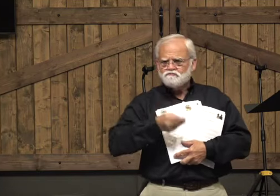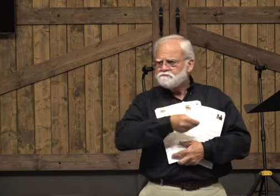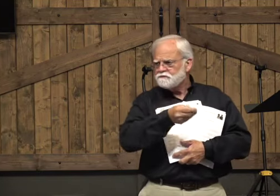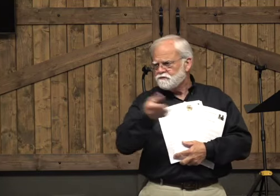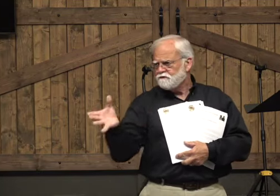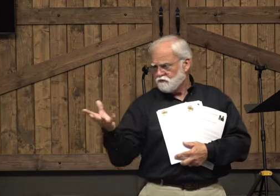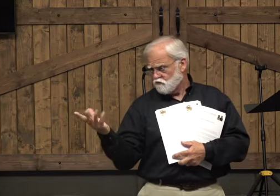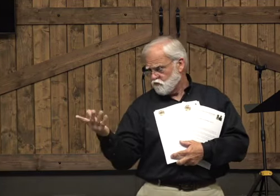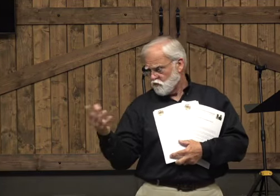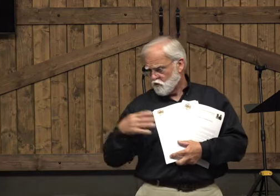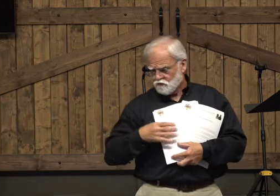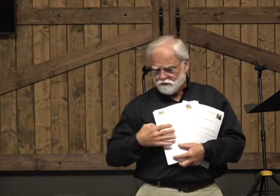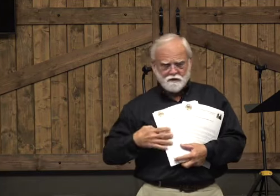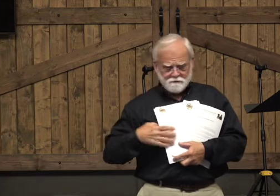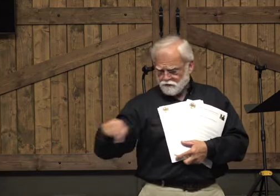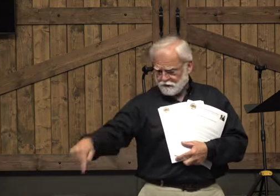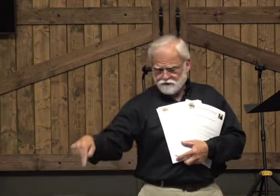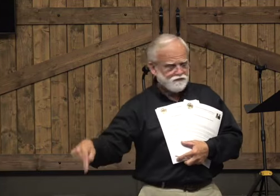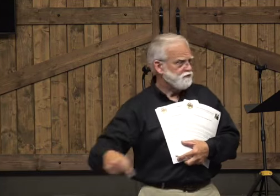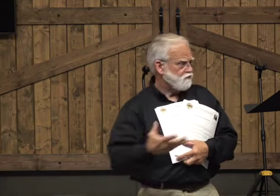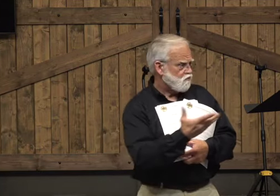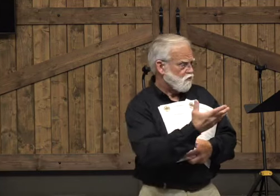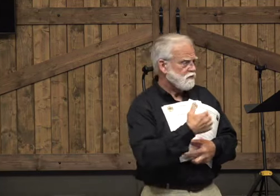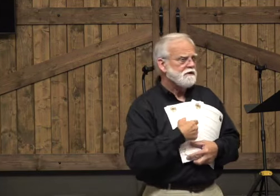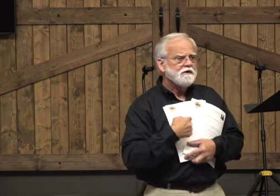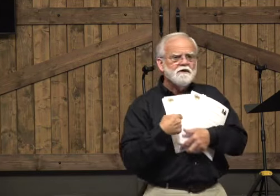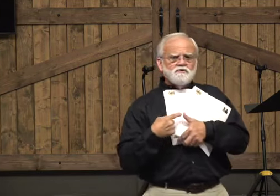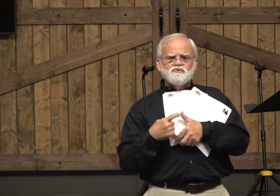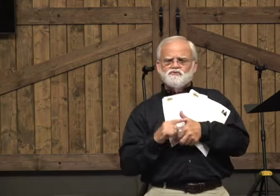you to your work that you're in to teach the details of everything this time.